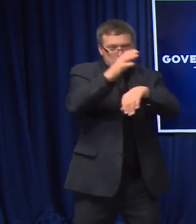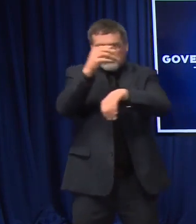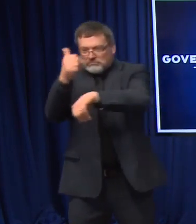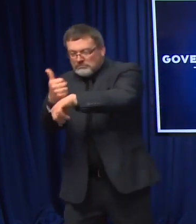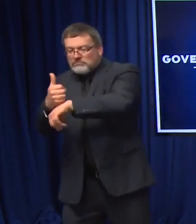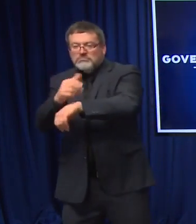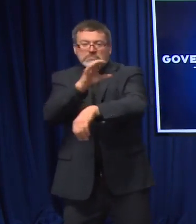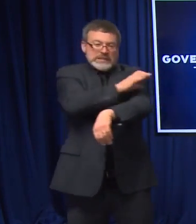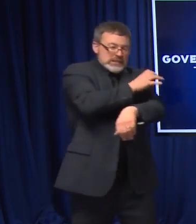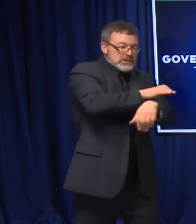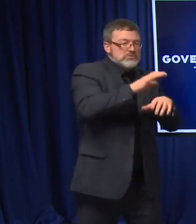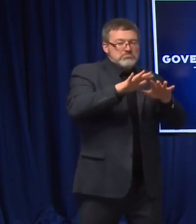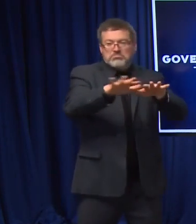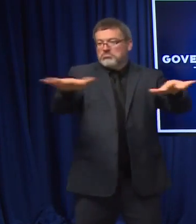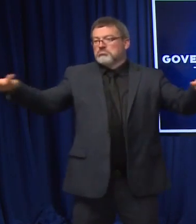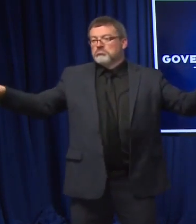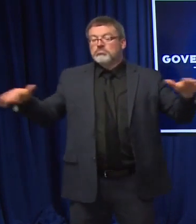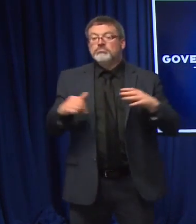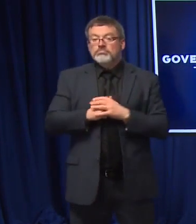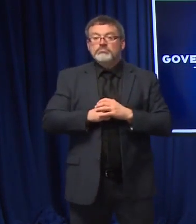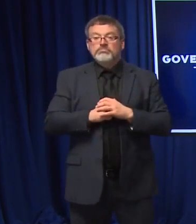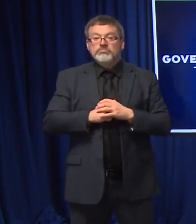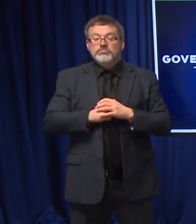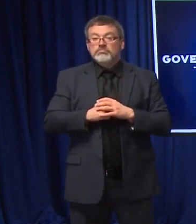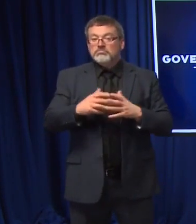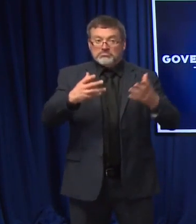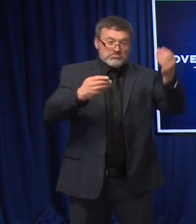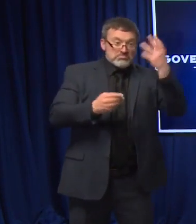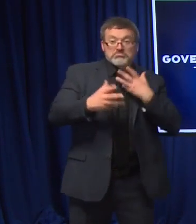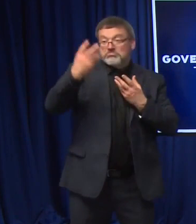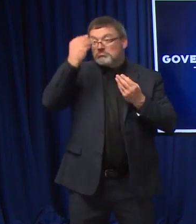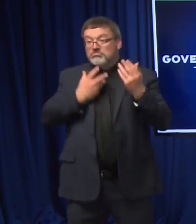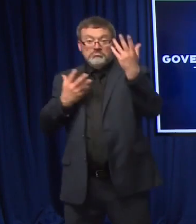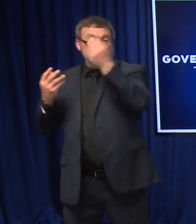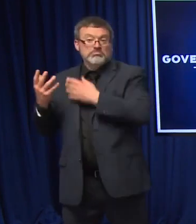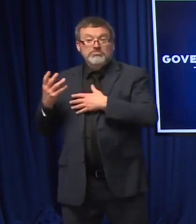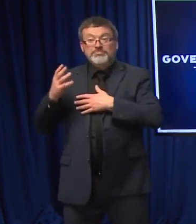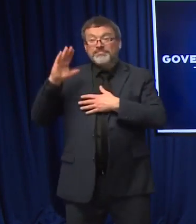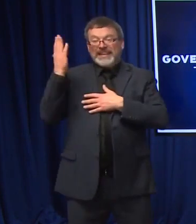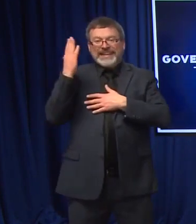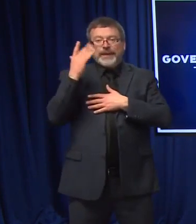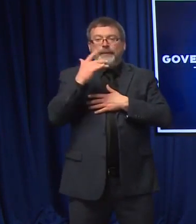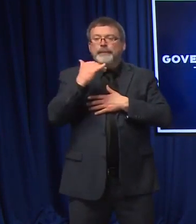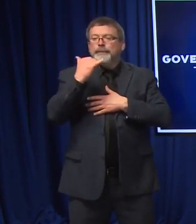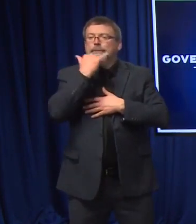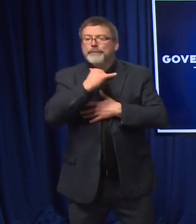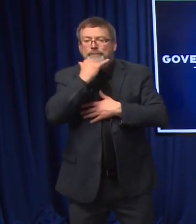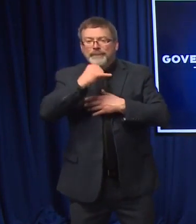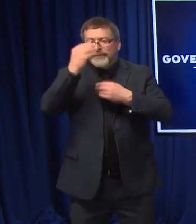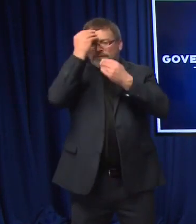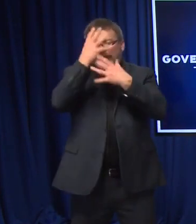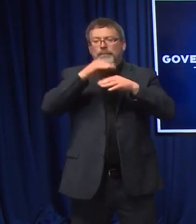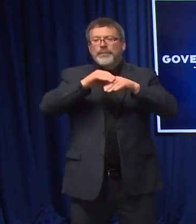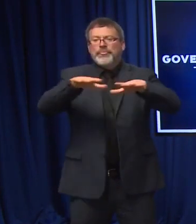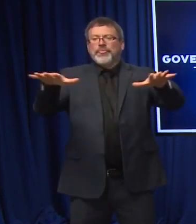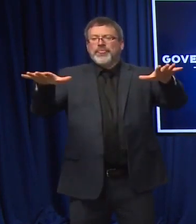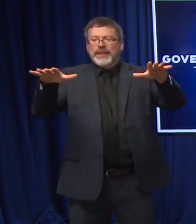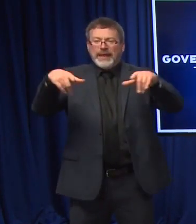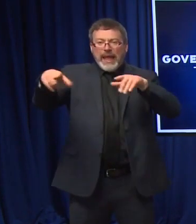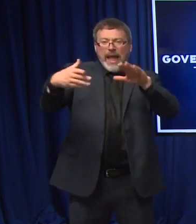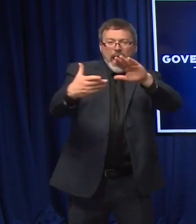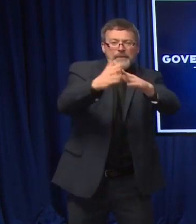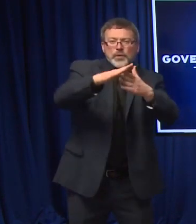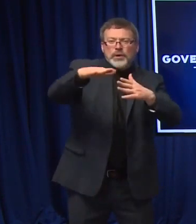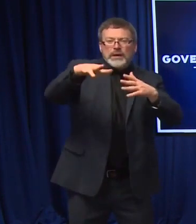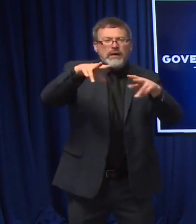There has been, we've heard a lot of misinformation in some communities and concern on the part of parents or guardians that we will